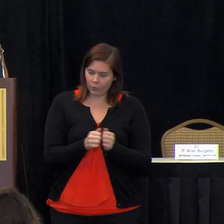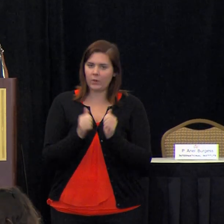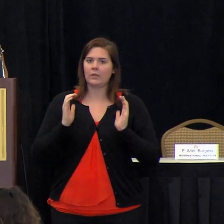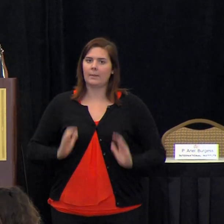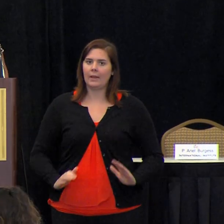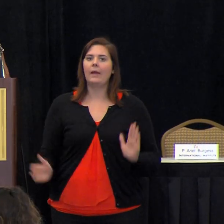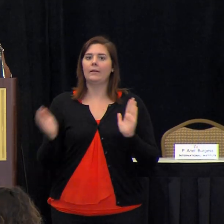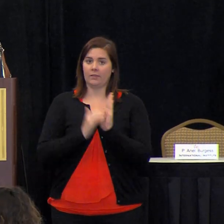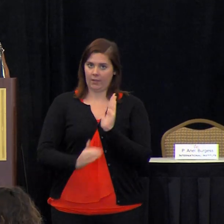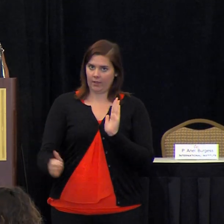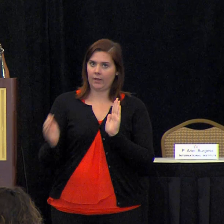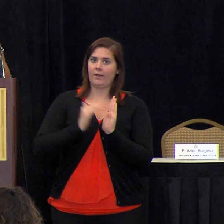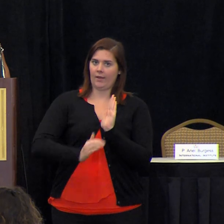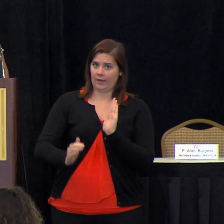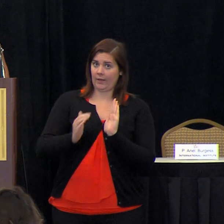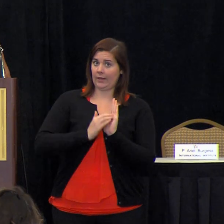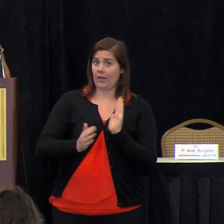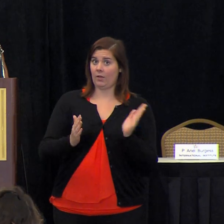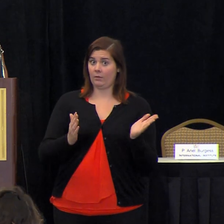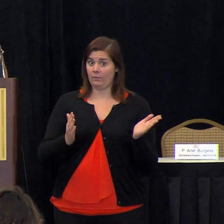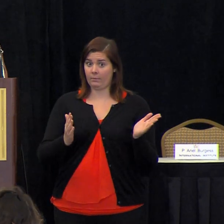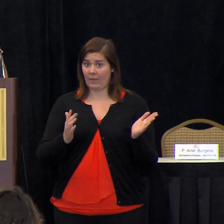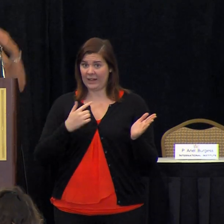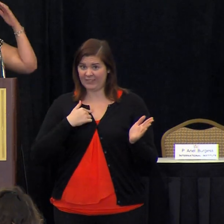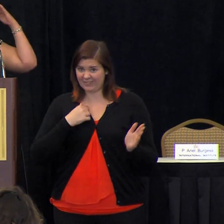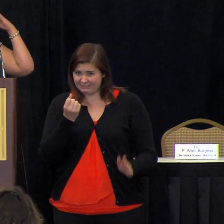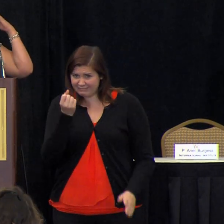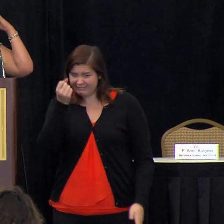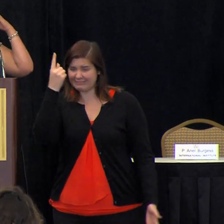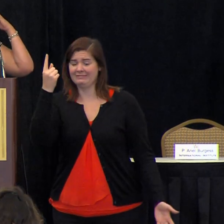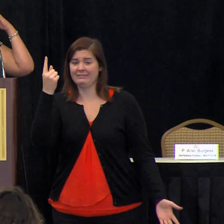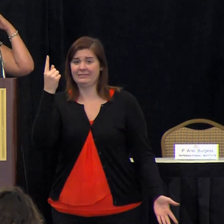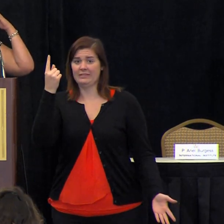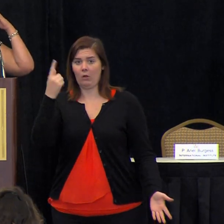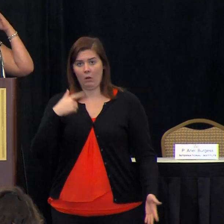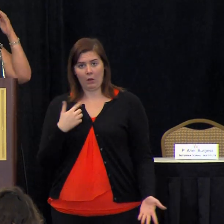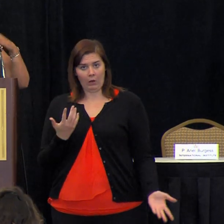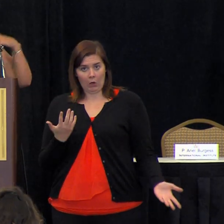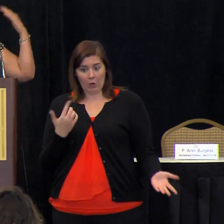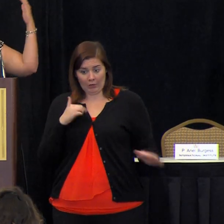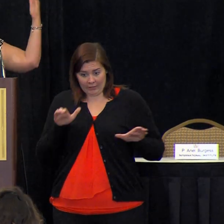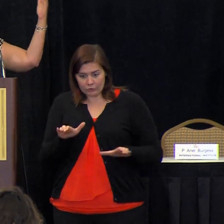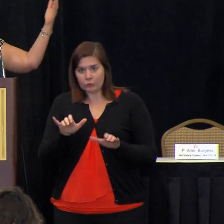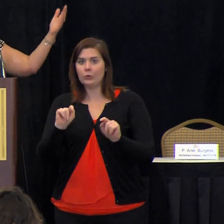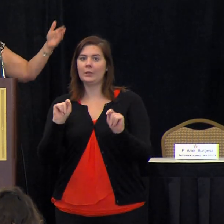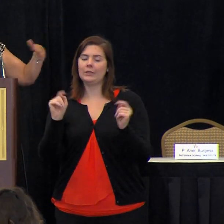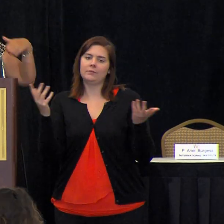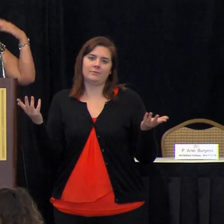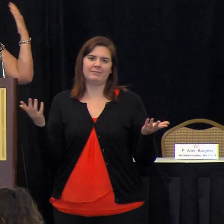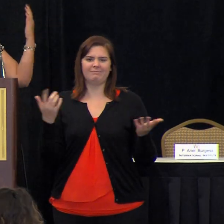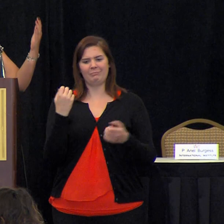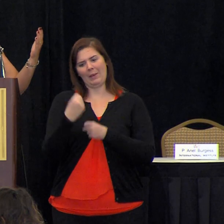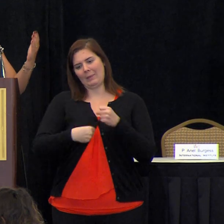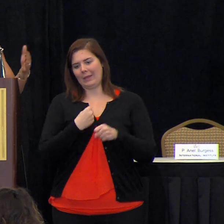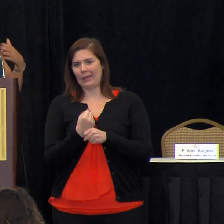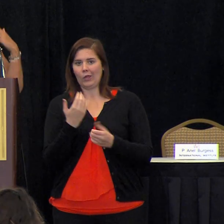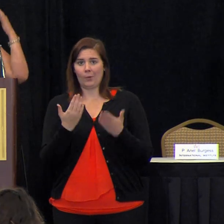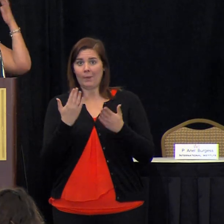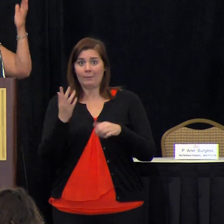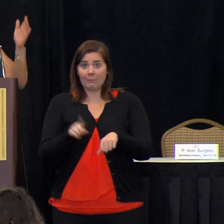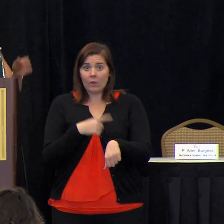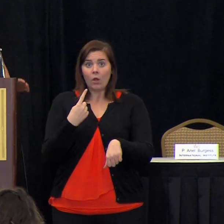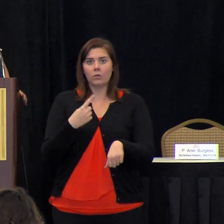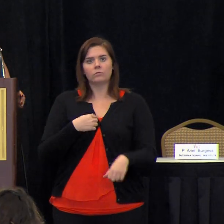multiple times but whether it ever sinks in or they ever comprehend it it most probably takes a year or maybe